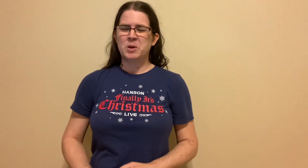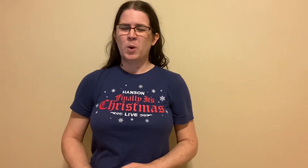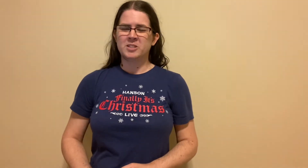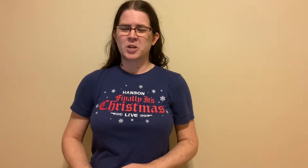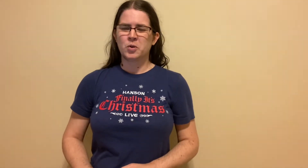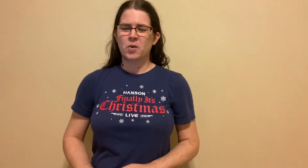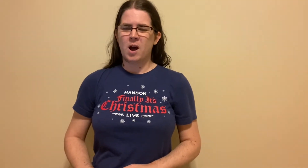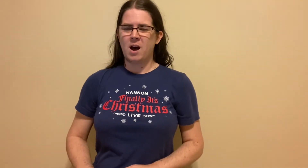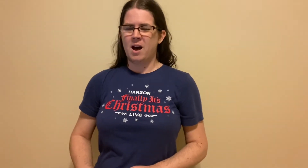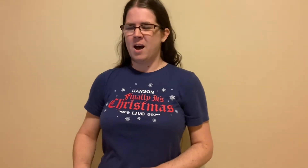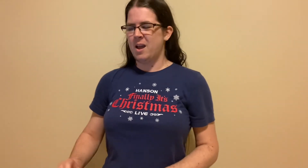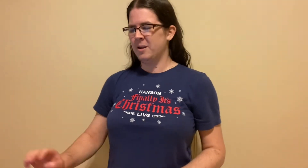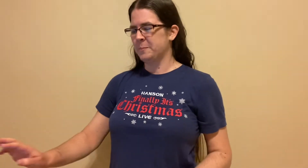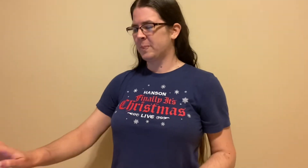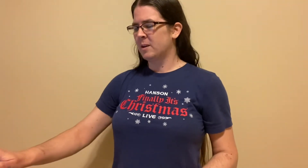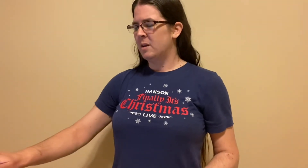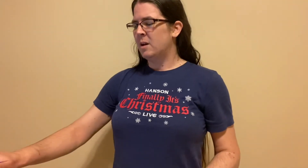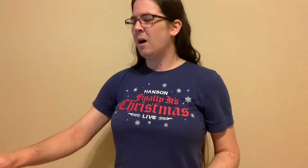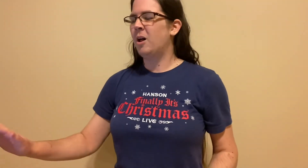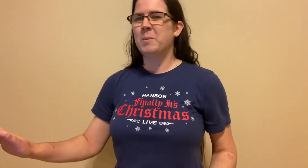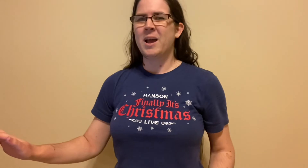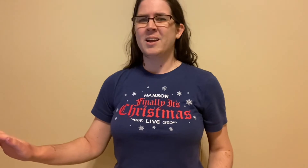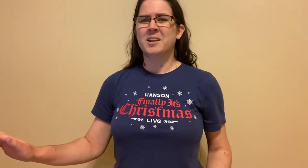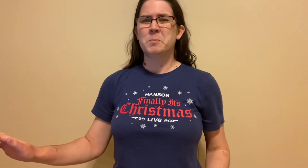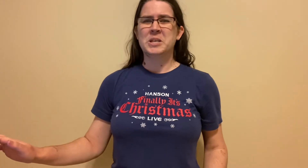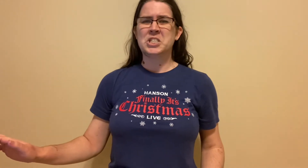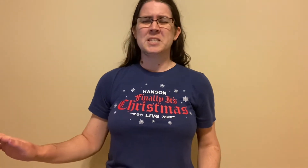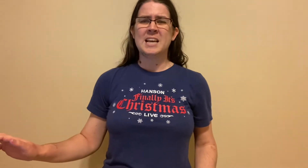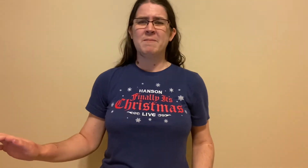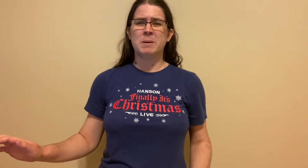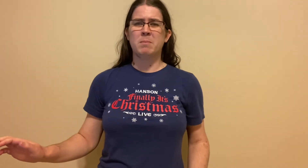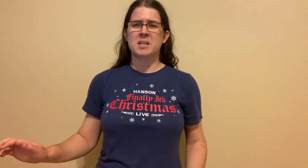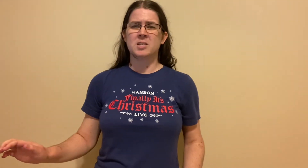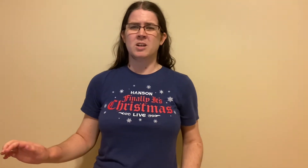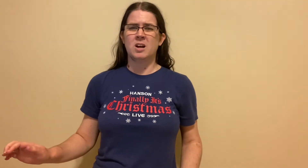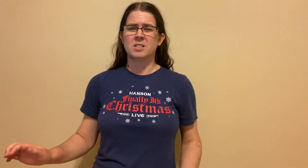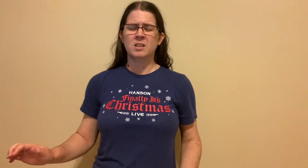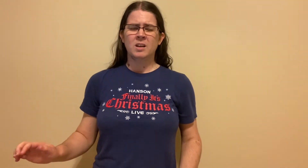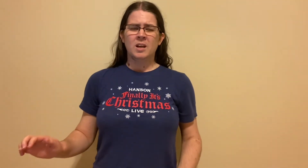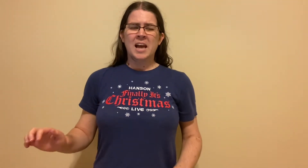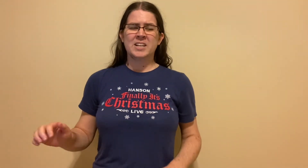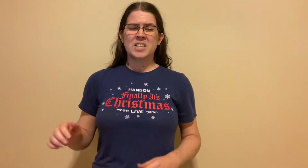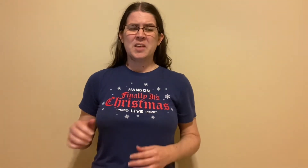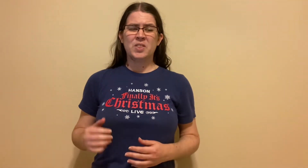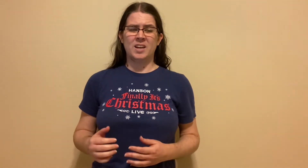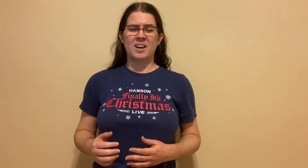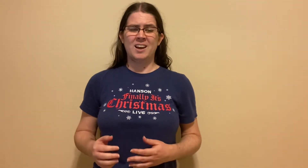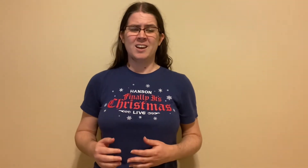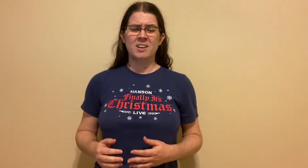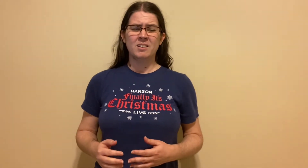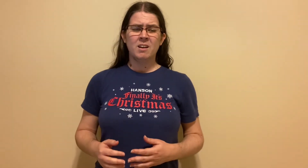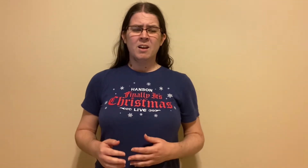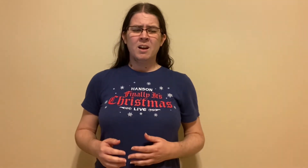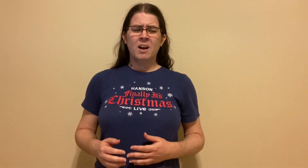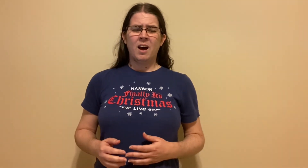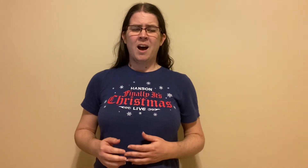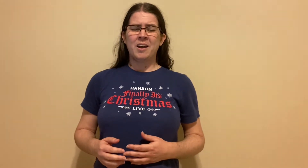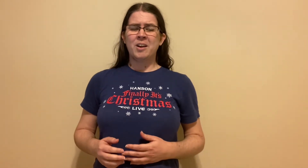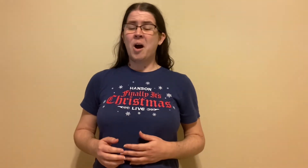want to cry all my inhibitions have been muzzled and I think I know